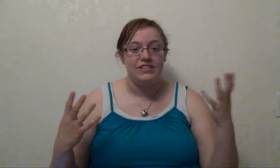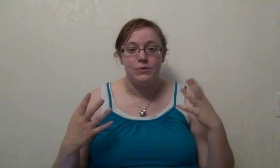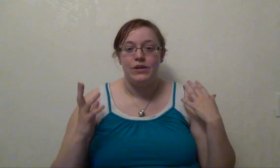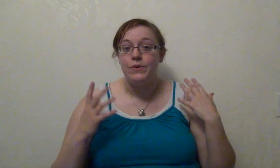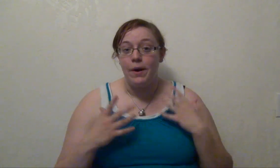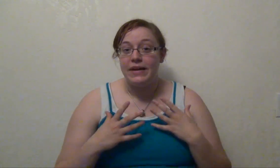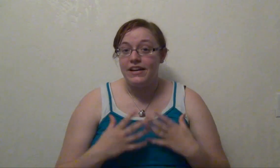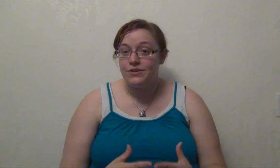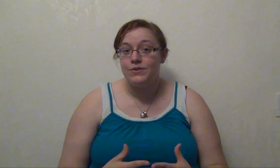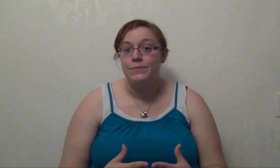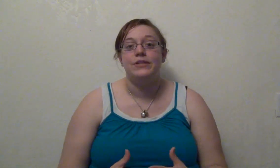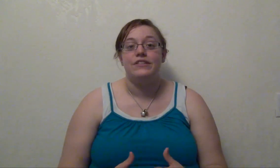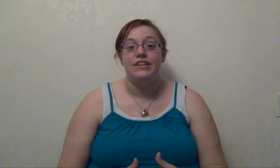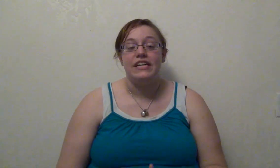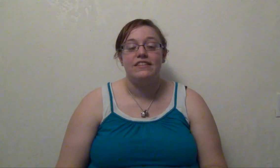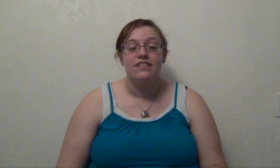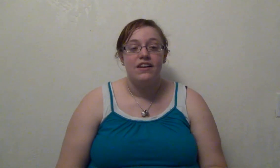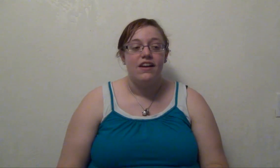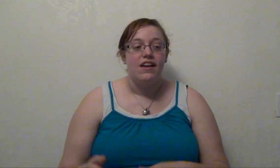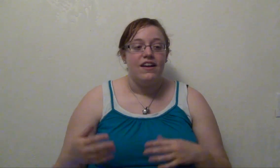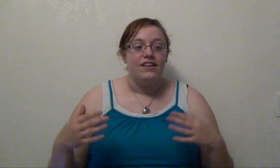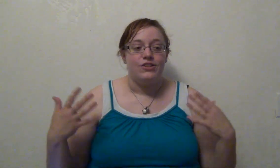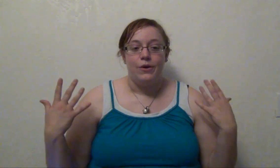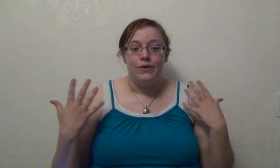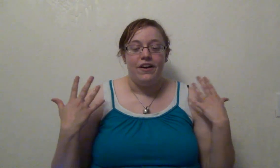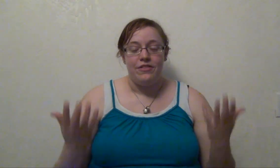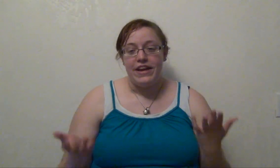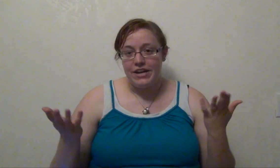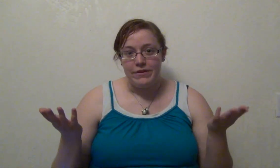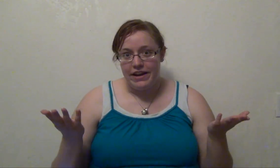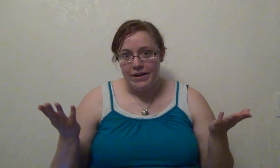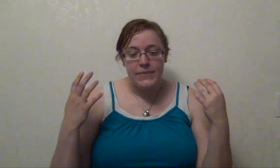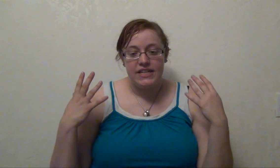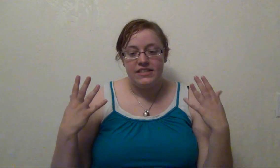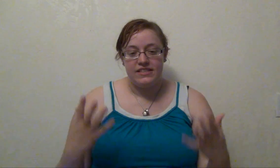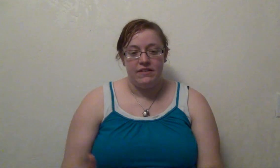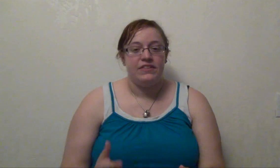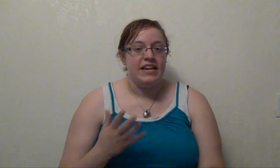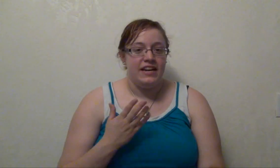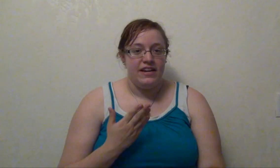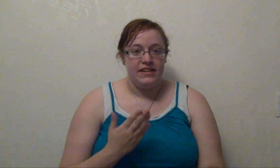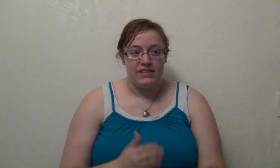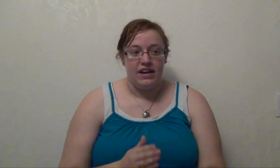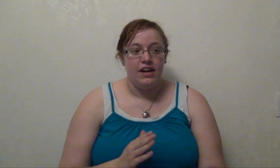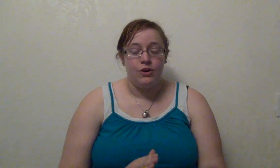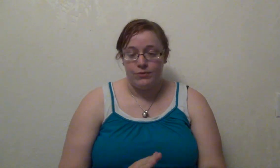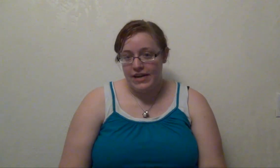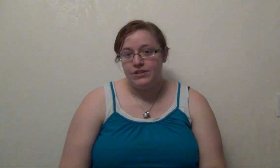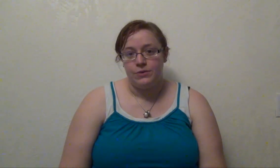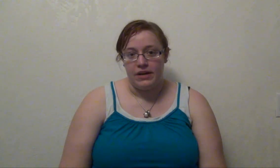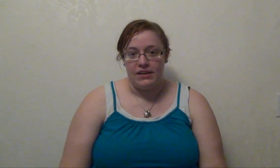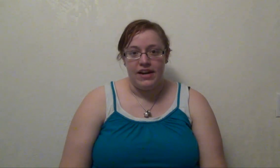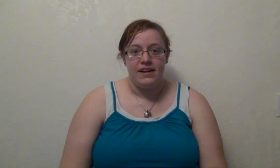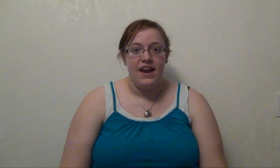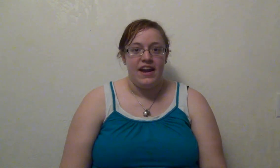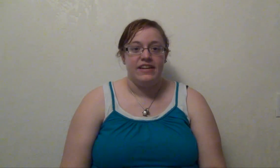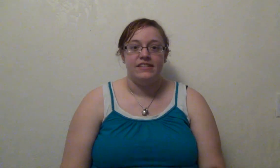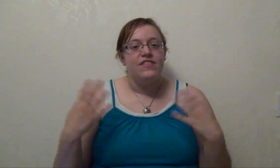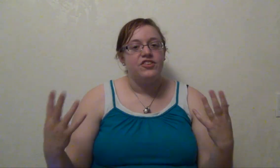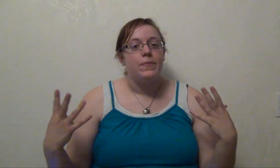is the one who got me into the book series. So a thank you to him, but it is definitely, it's got a great storyline. And there's